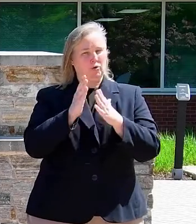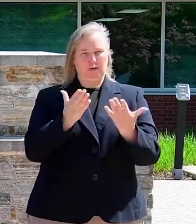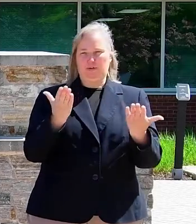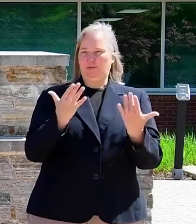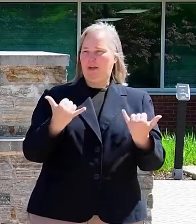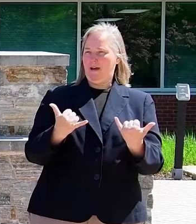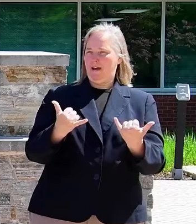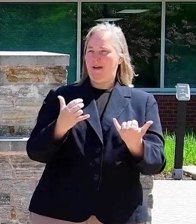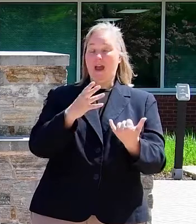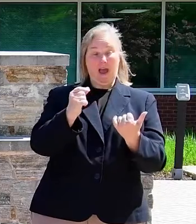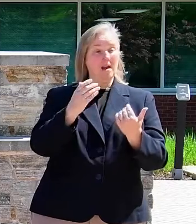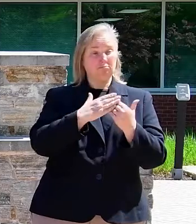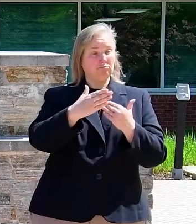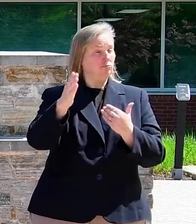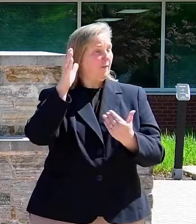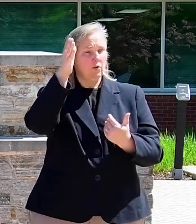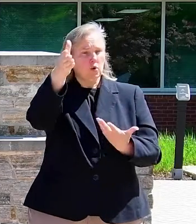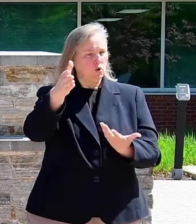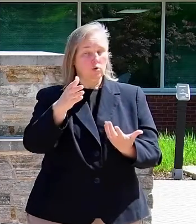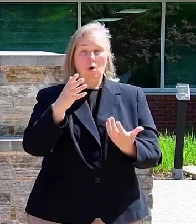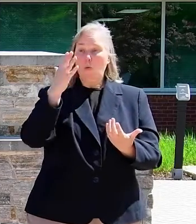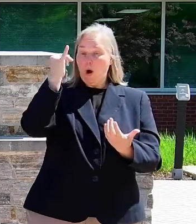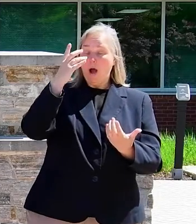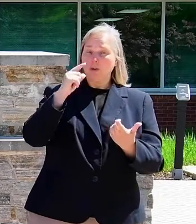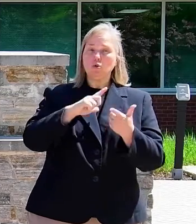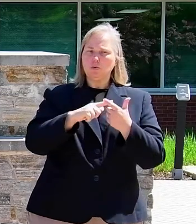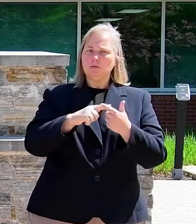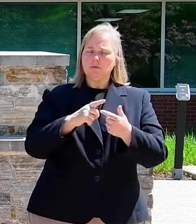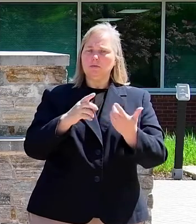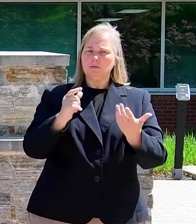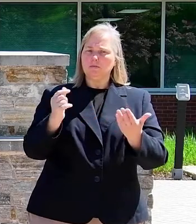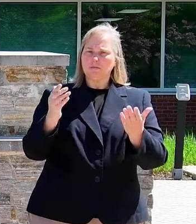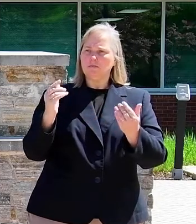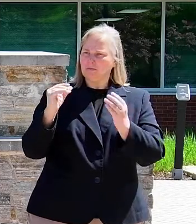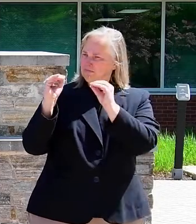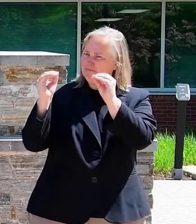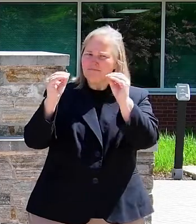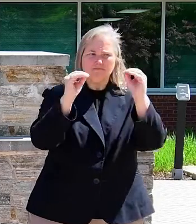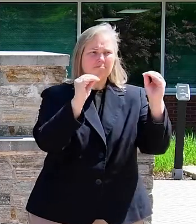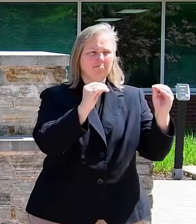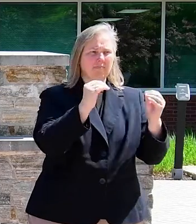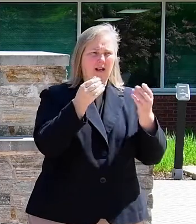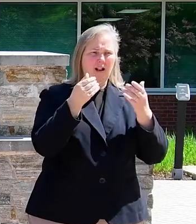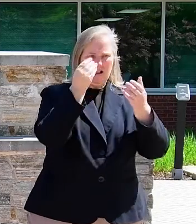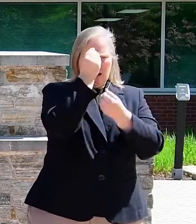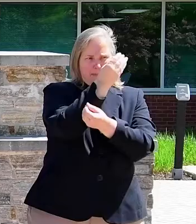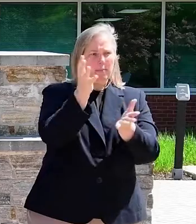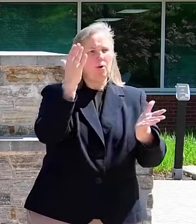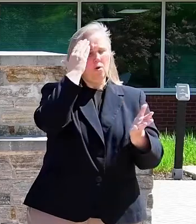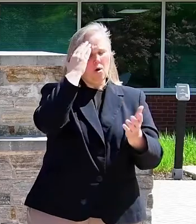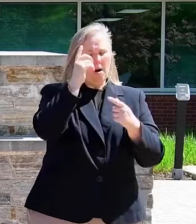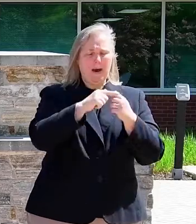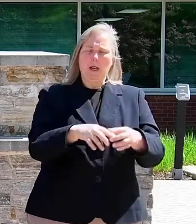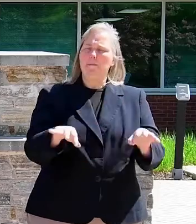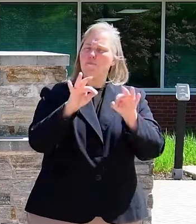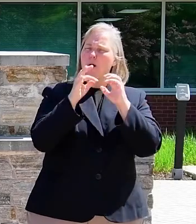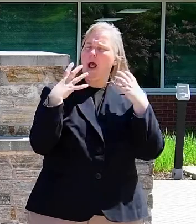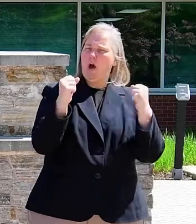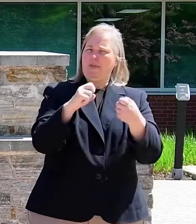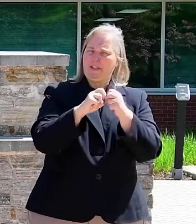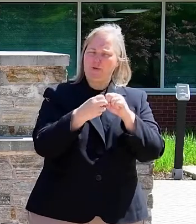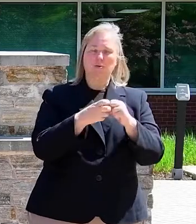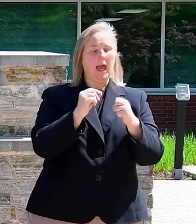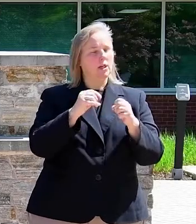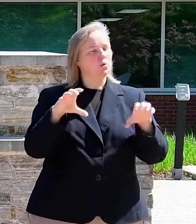and beyond to raise awareness about how important health issues and to do whatever is needed to